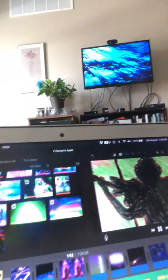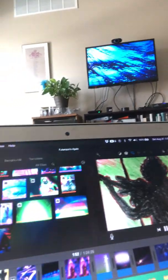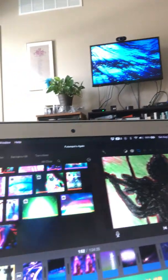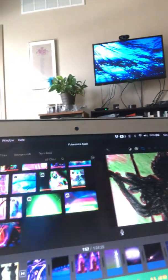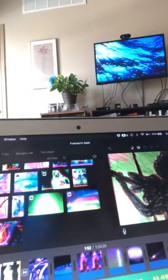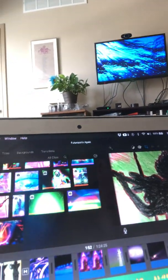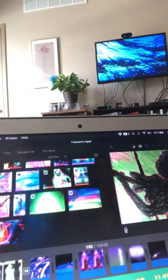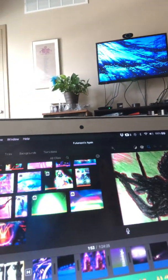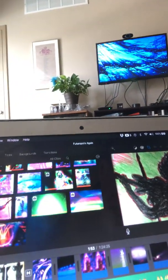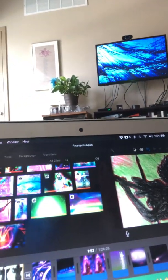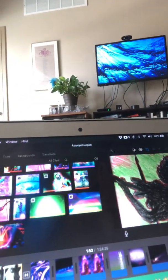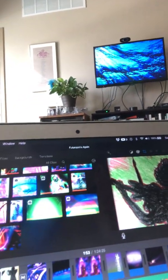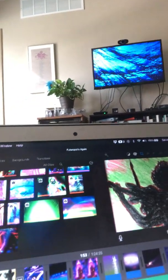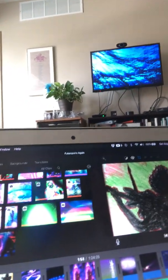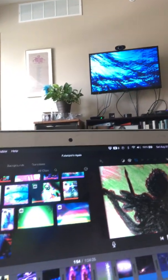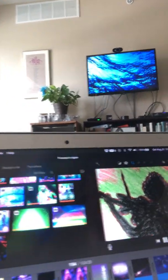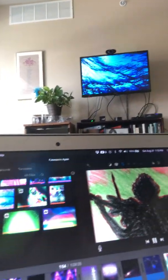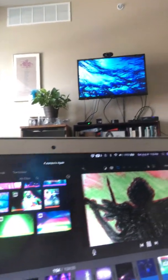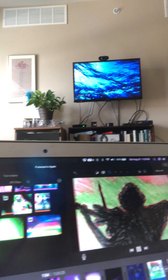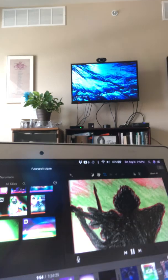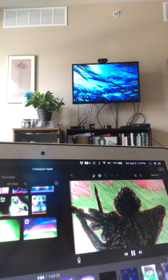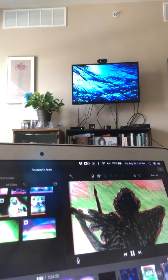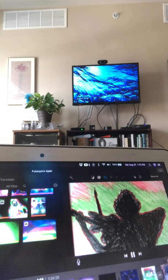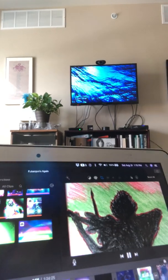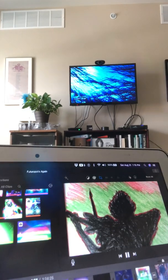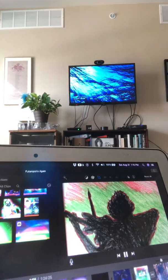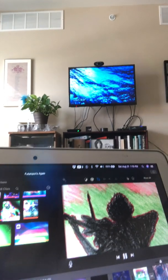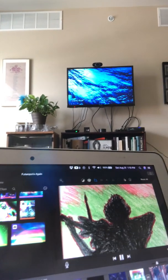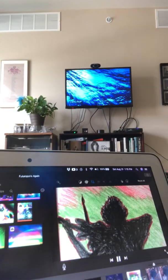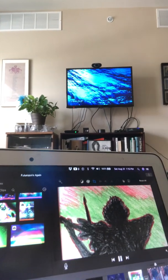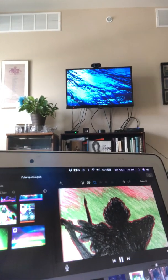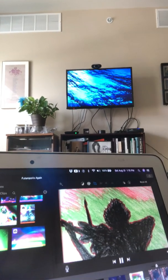Did Laurie Anderson say. Big science.